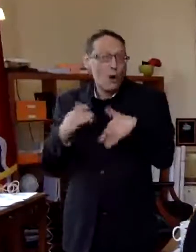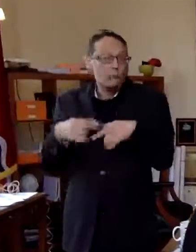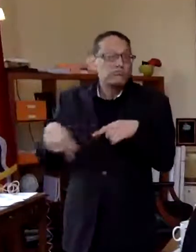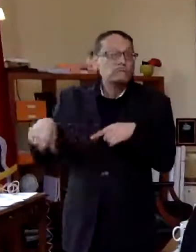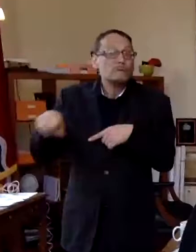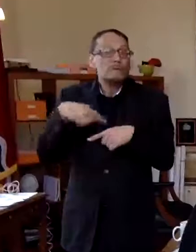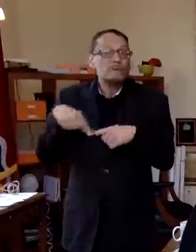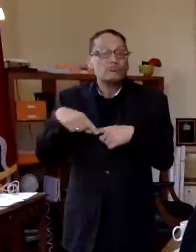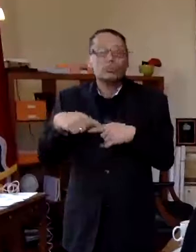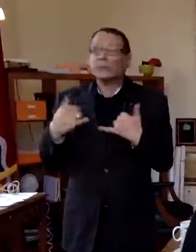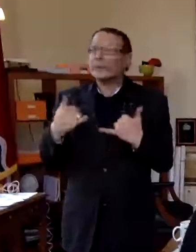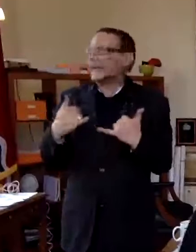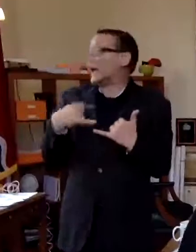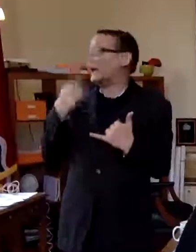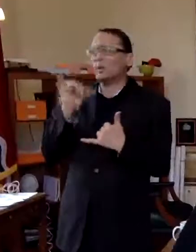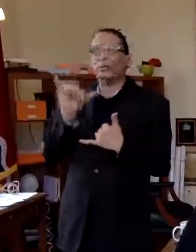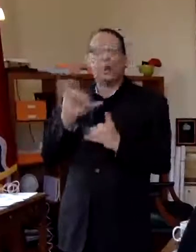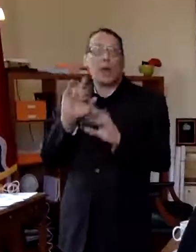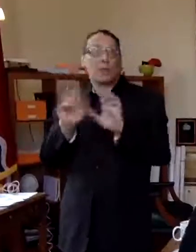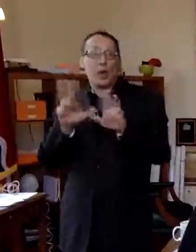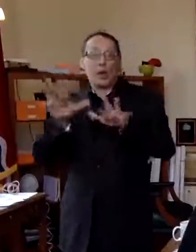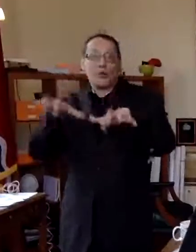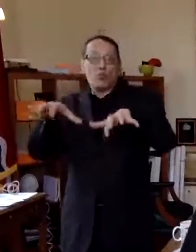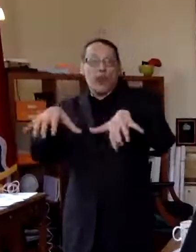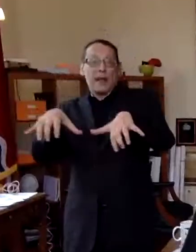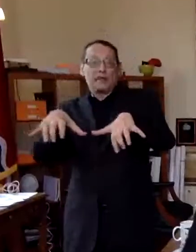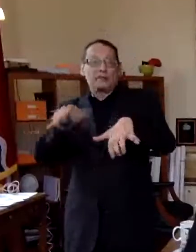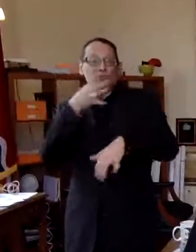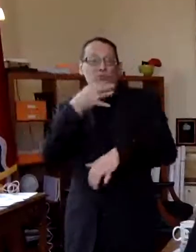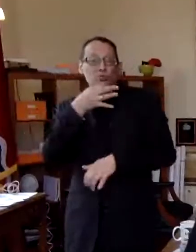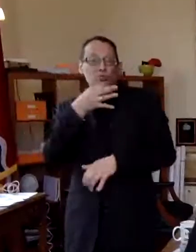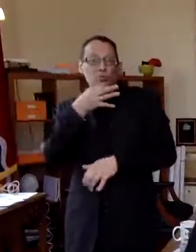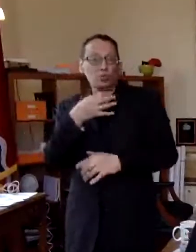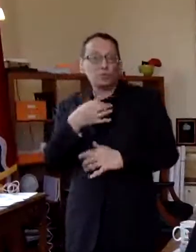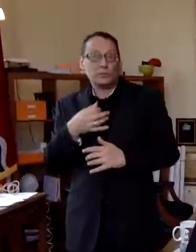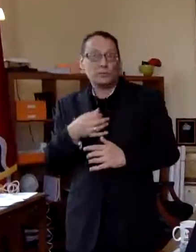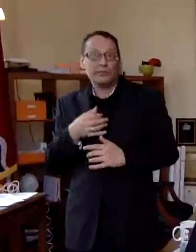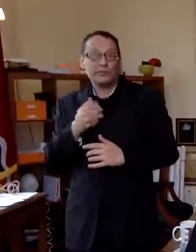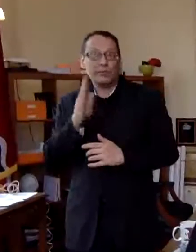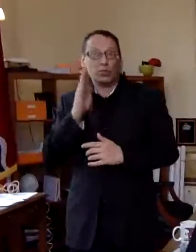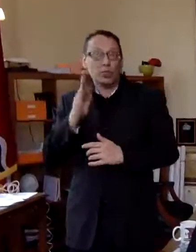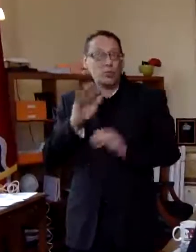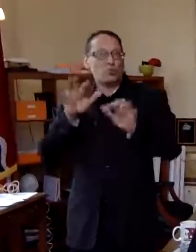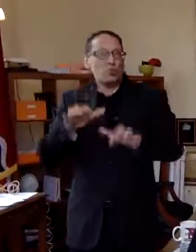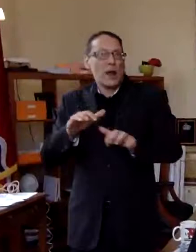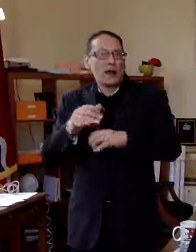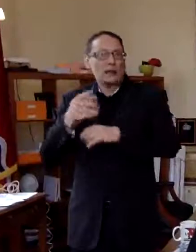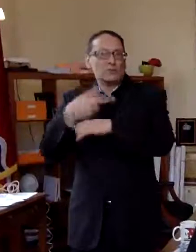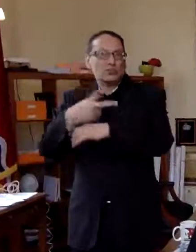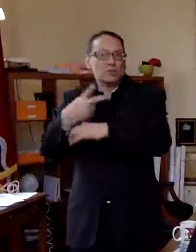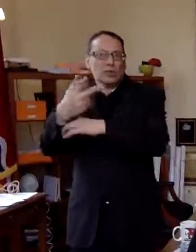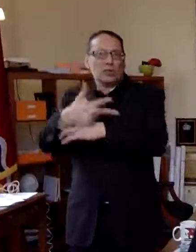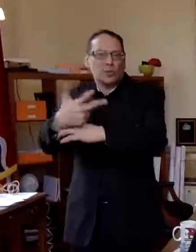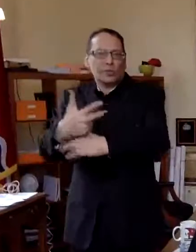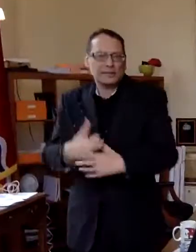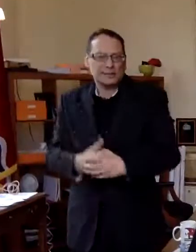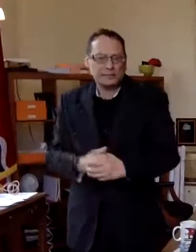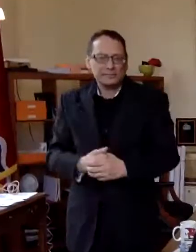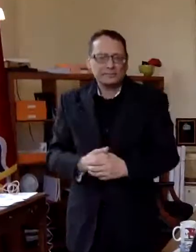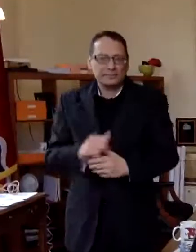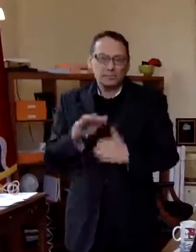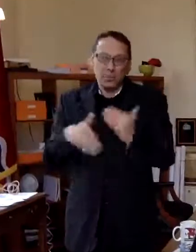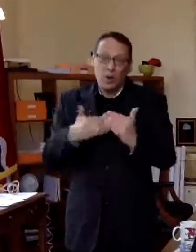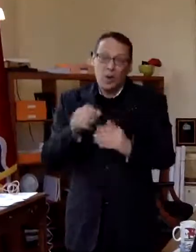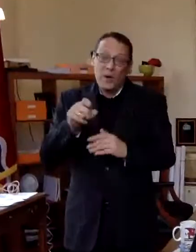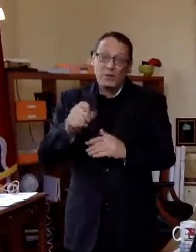i recommend you do it today it looks like it's going to start raining here pretty soon and the forecast is rain for the next few days so um we all need to